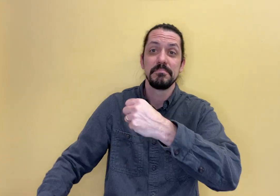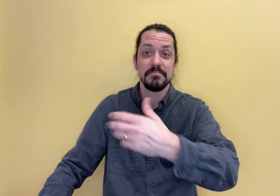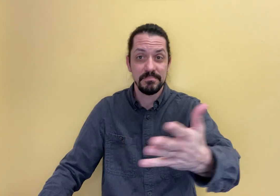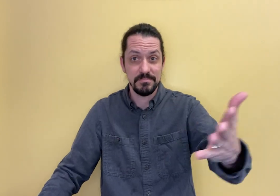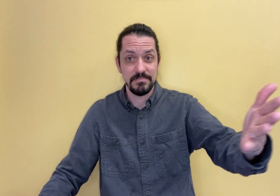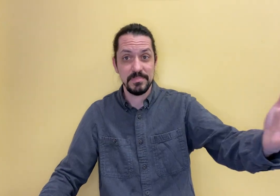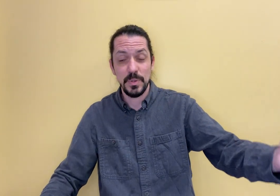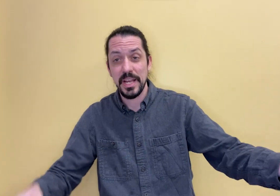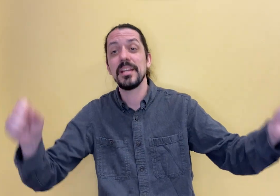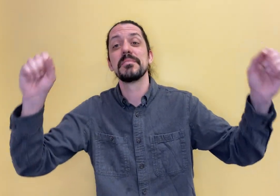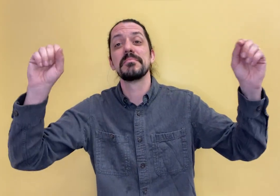Go ahead.